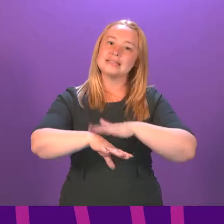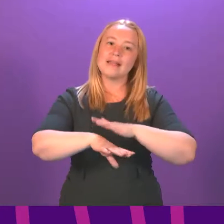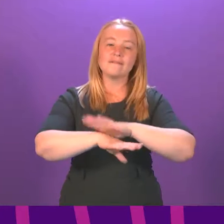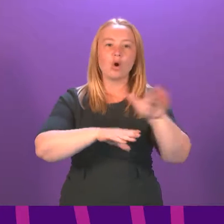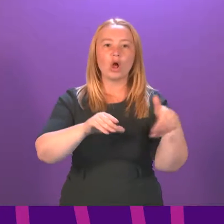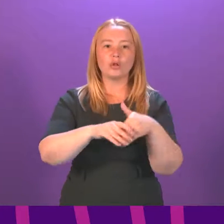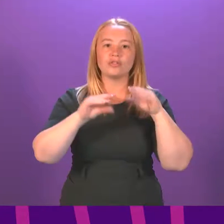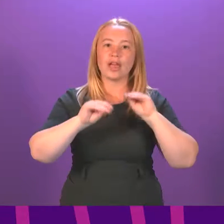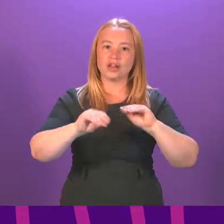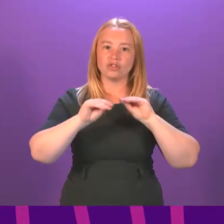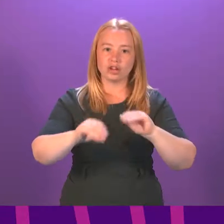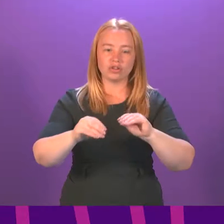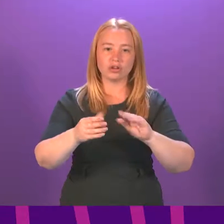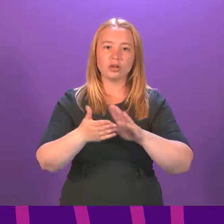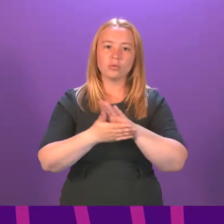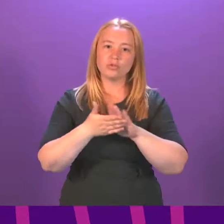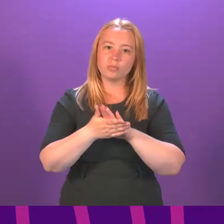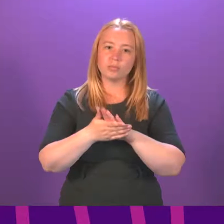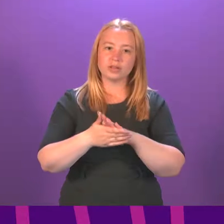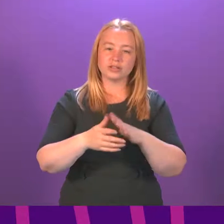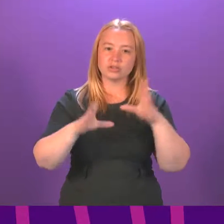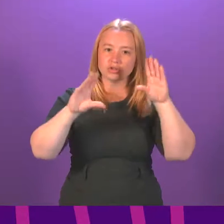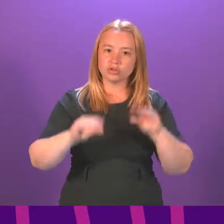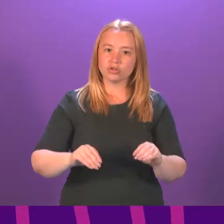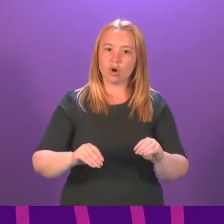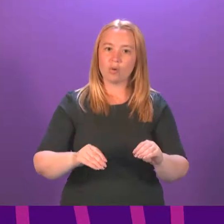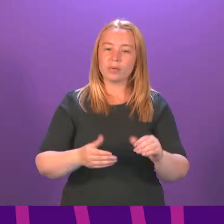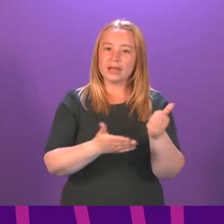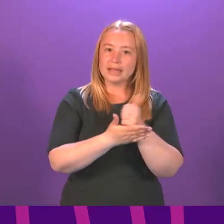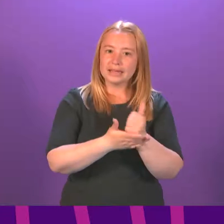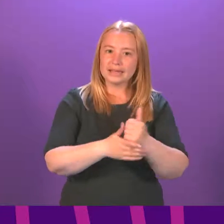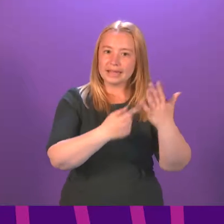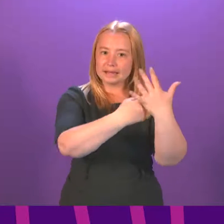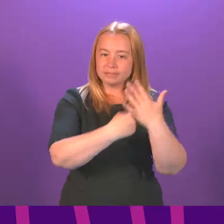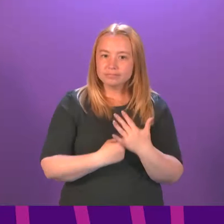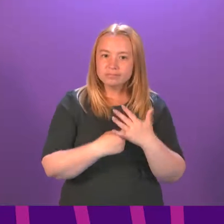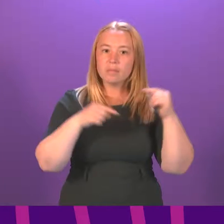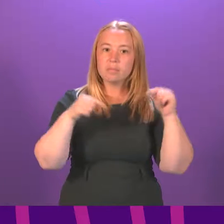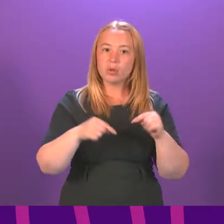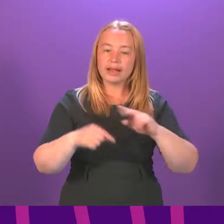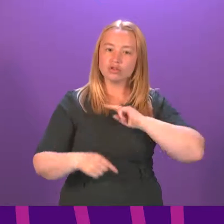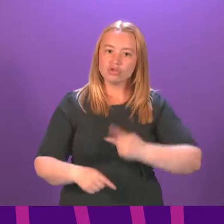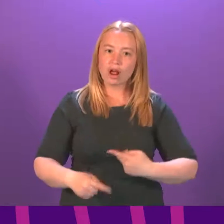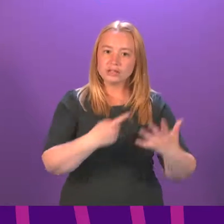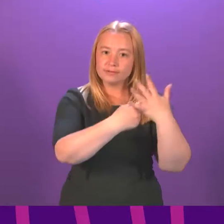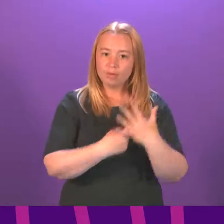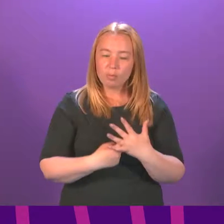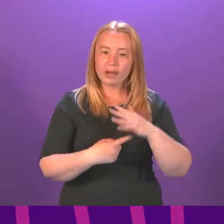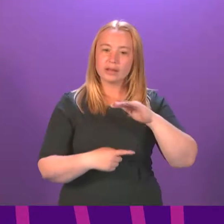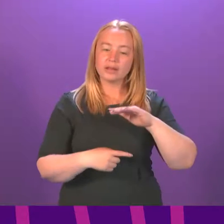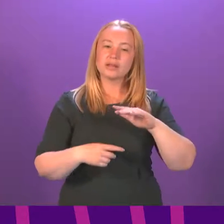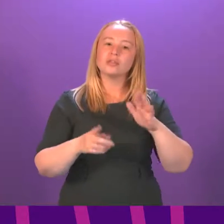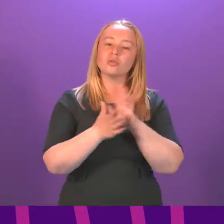Initiative, which aims to combat homophobic, biphobic and transphobic bullying in schools with LGBT inclusive